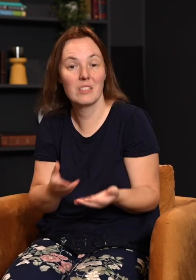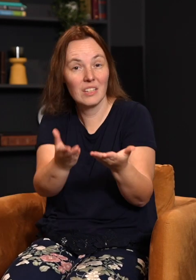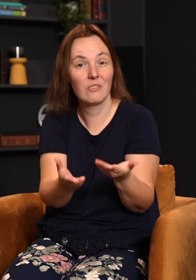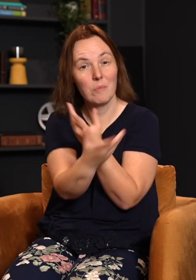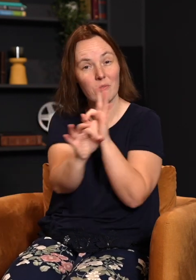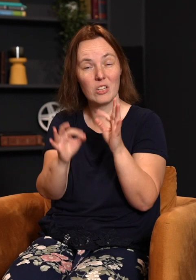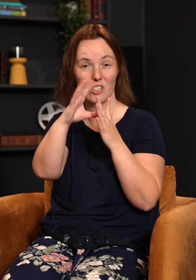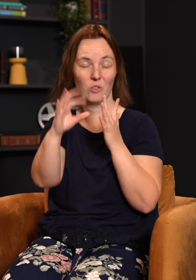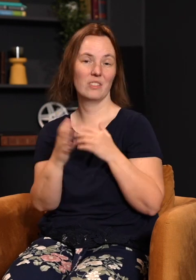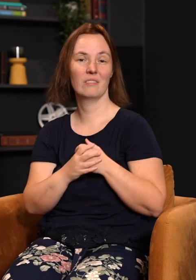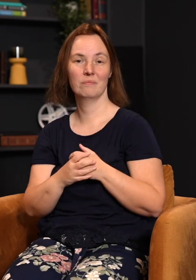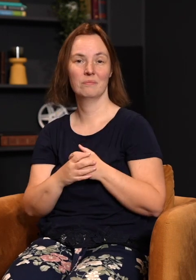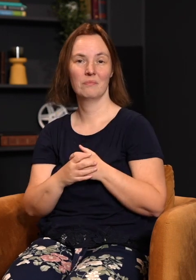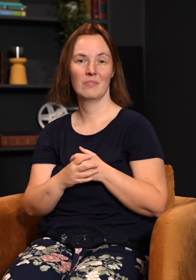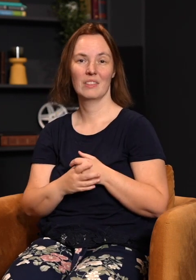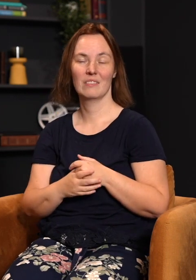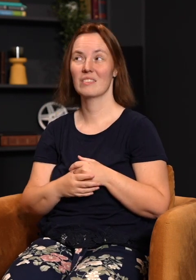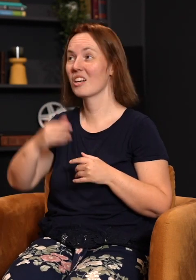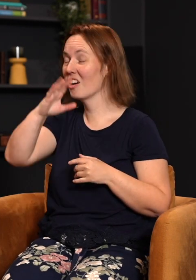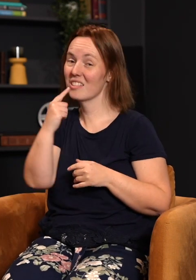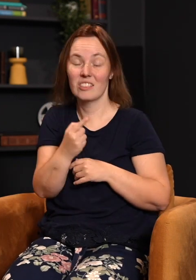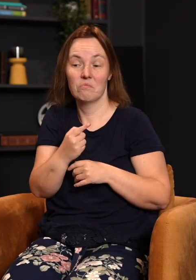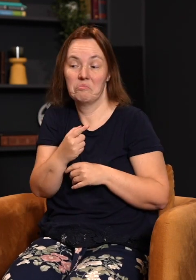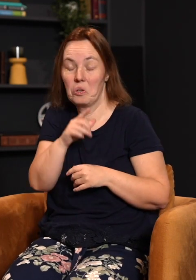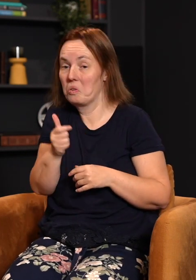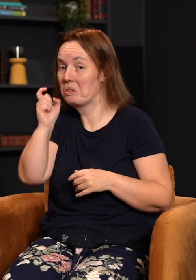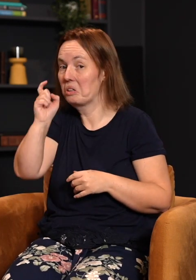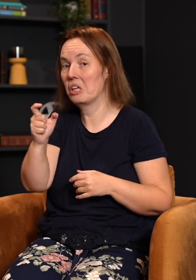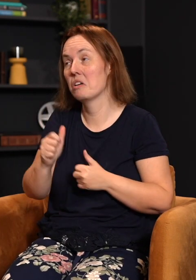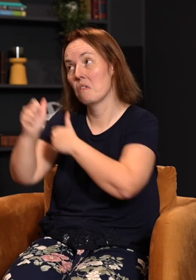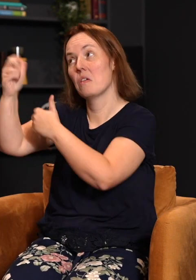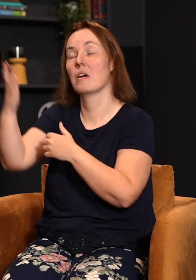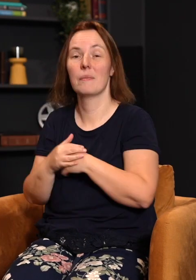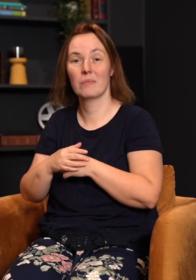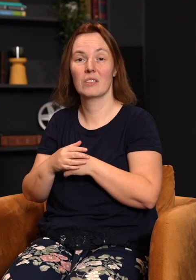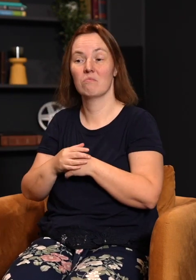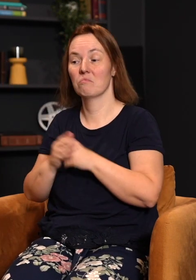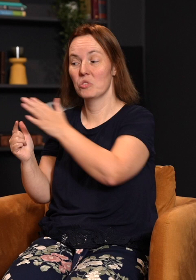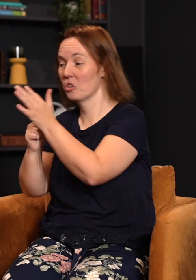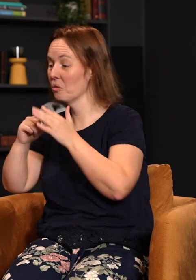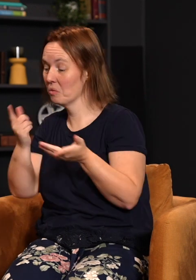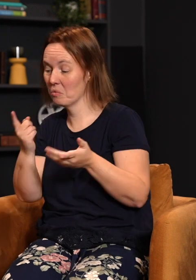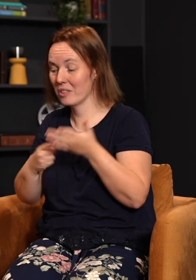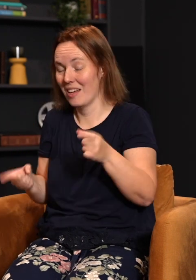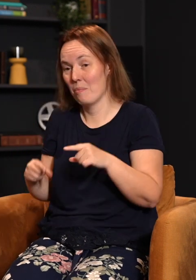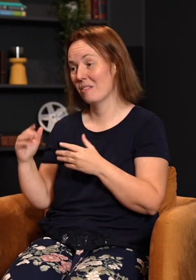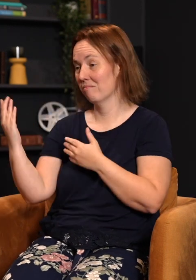there to give them a free choice. He said, listen, you don't have to follow me. I'm going to show you what's going on around you. There is good. There is